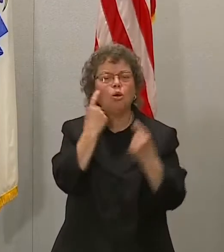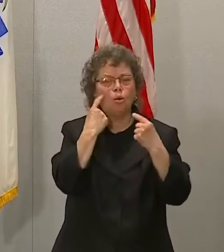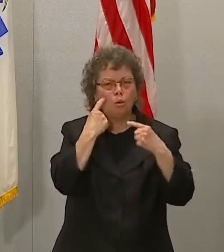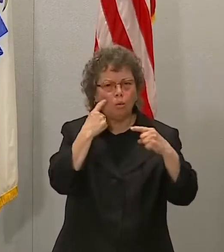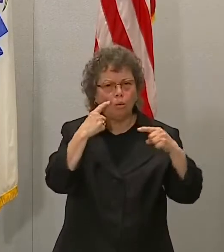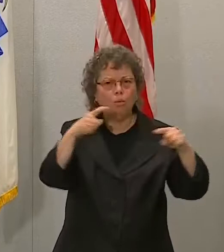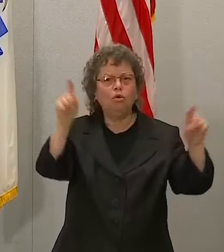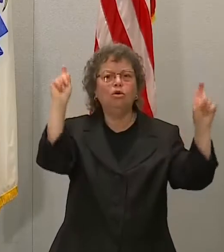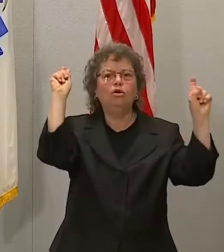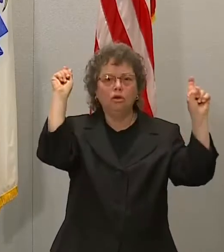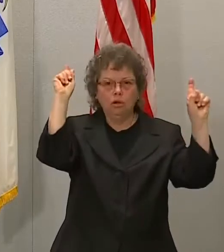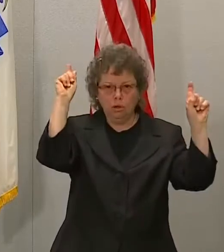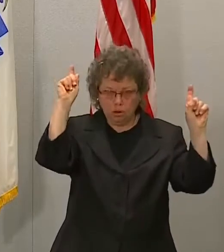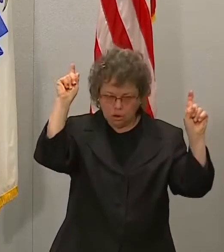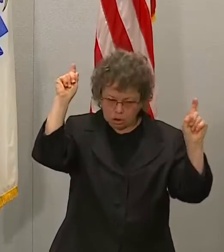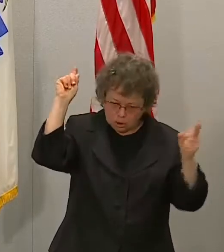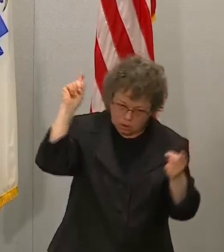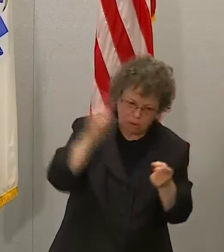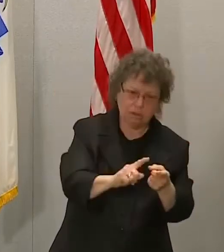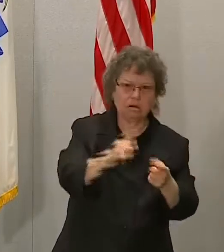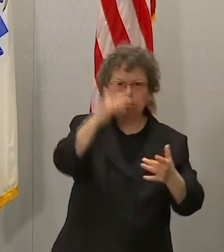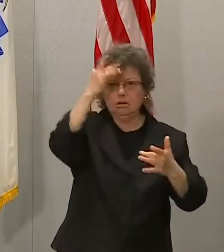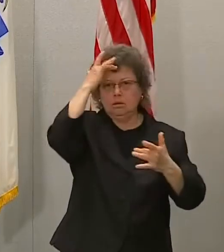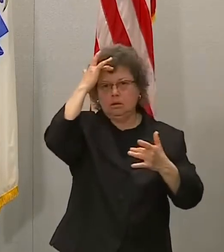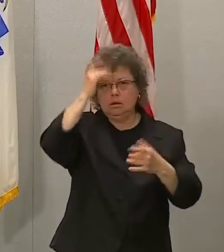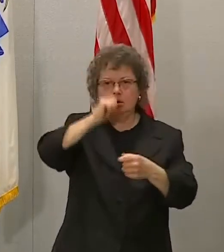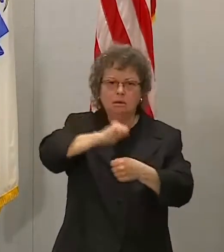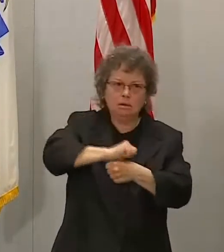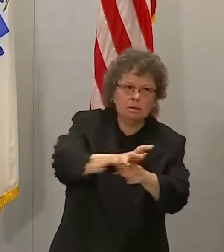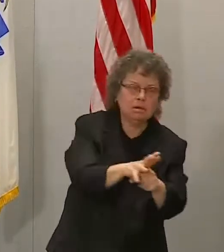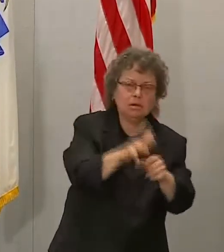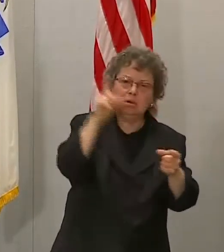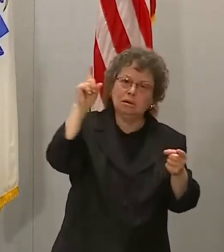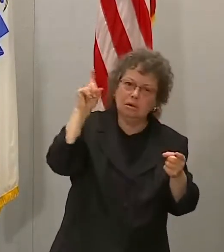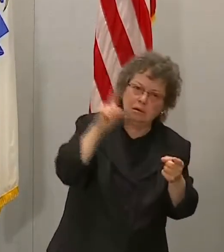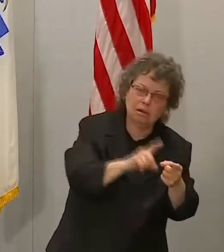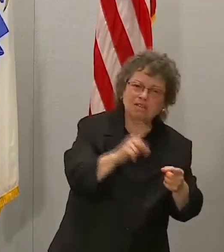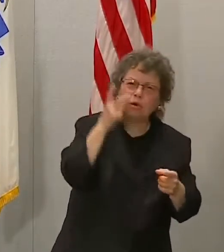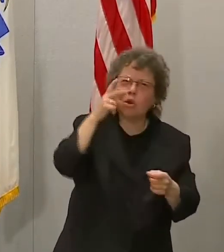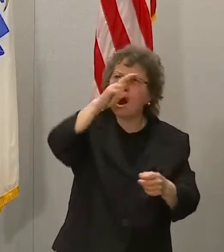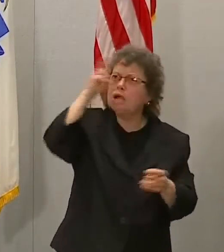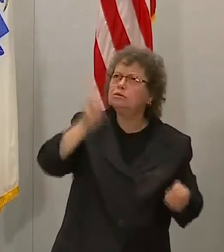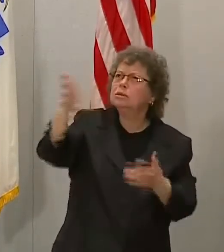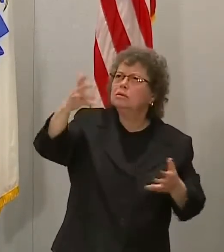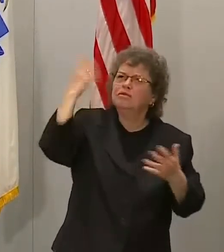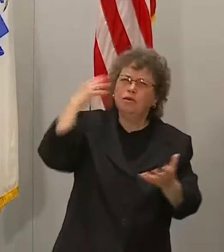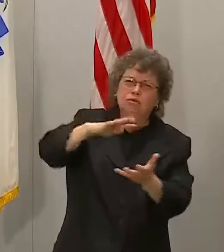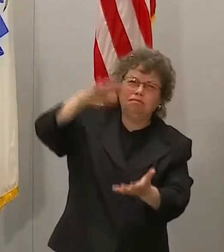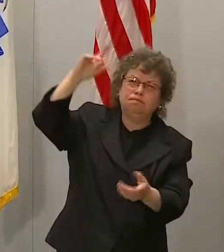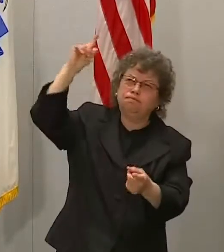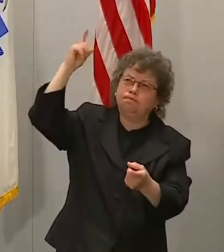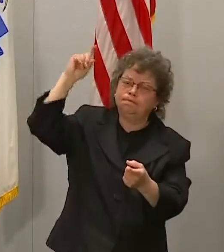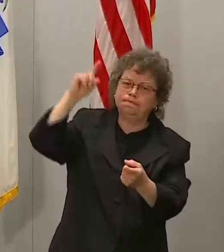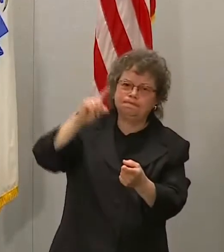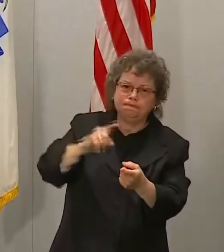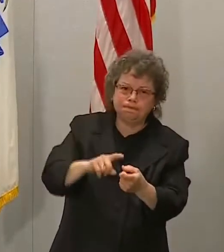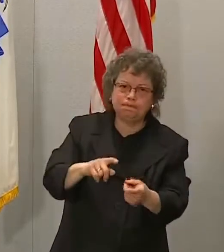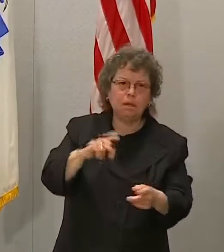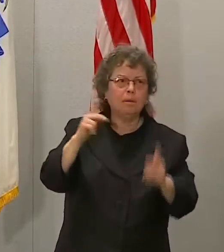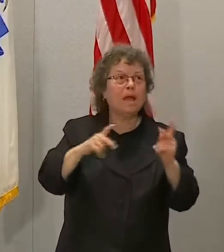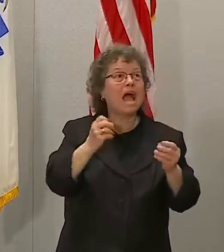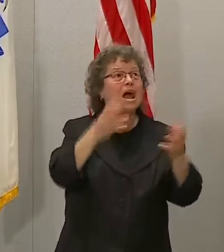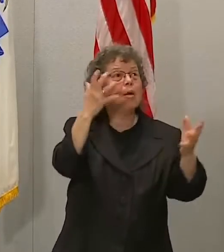look at the population, if you look at the hospitalization rates and the case rates among those groups of people who've been vaccinated,